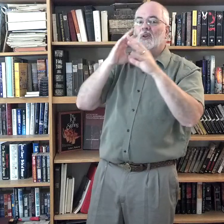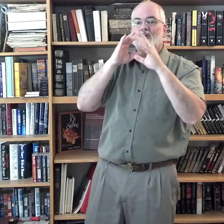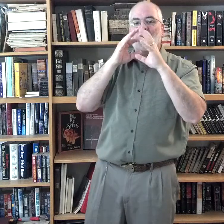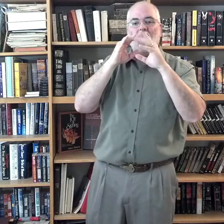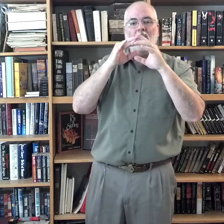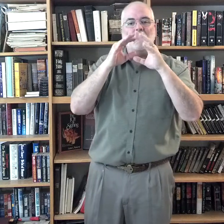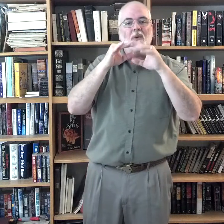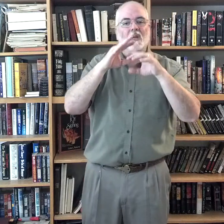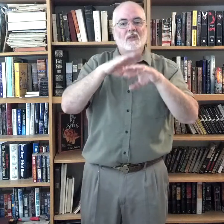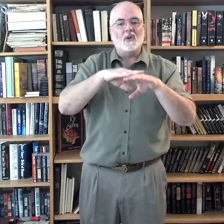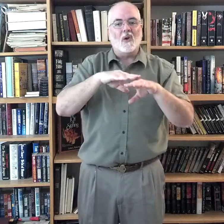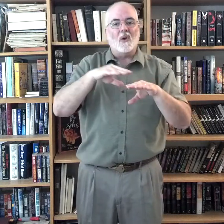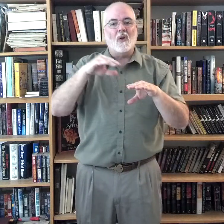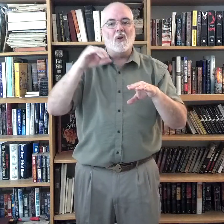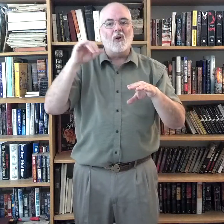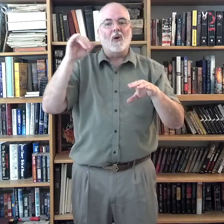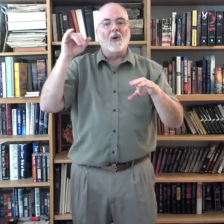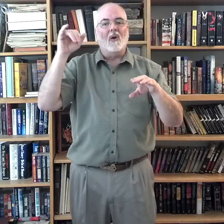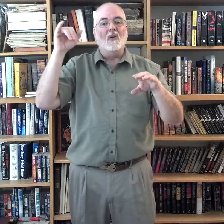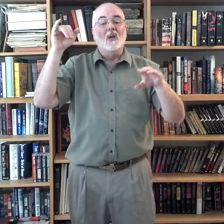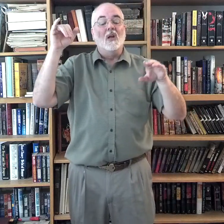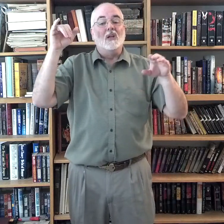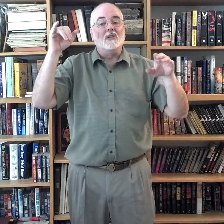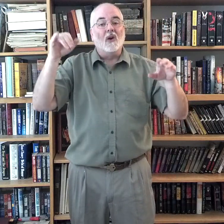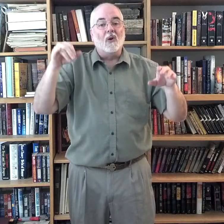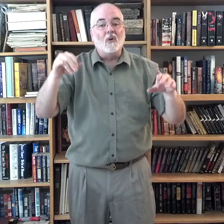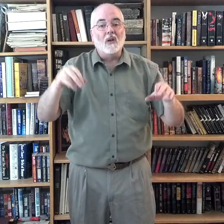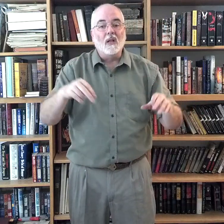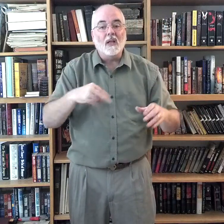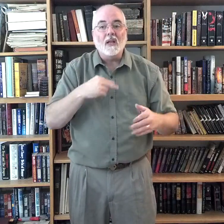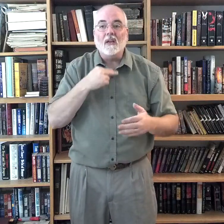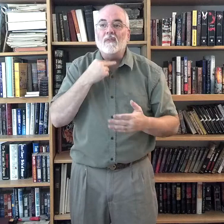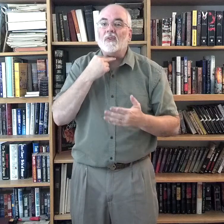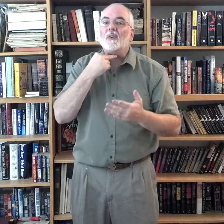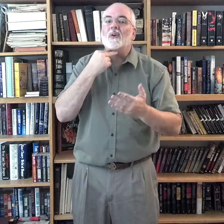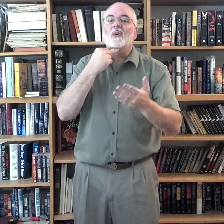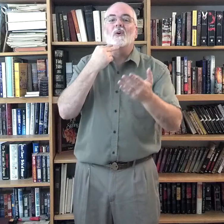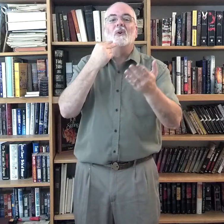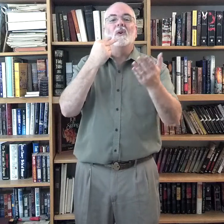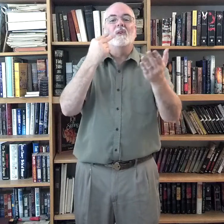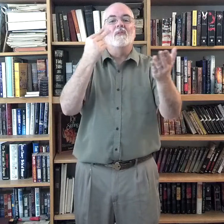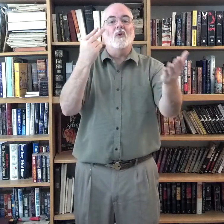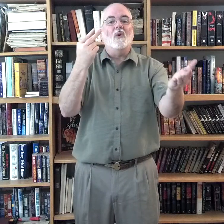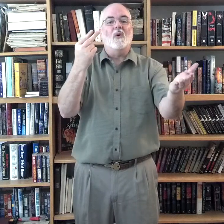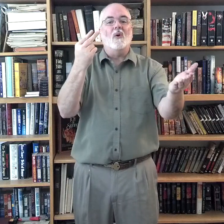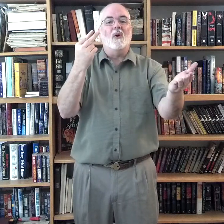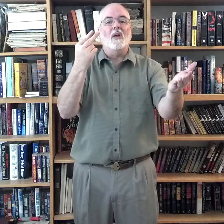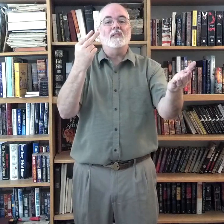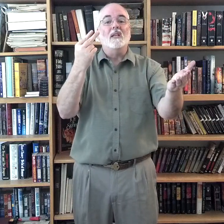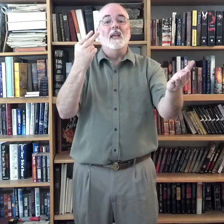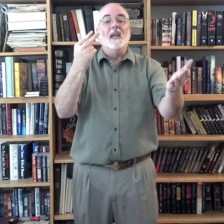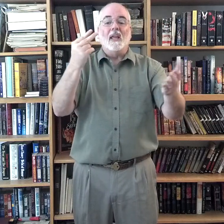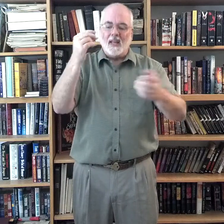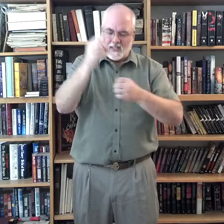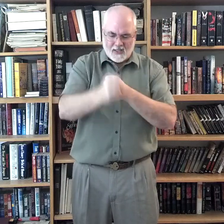trumpet's call. So lift your voice, it's the